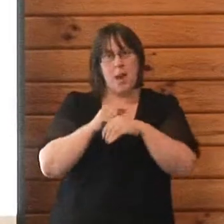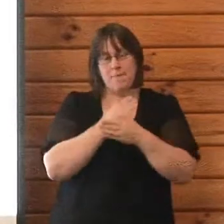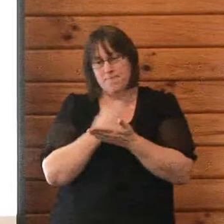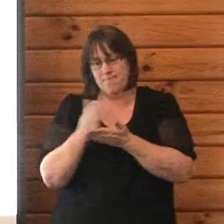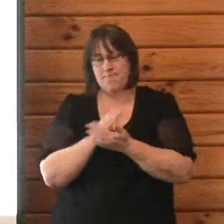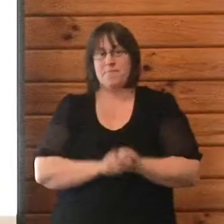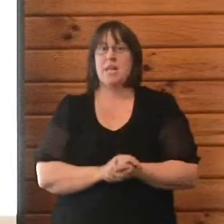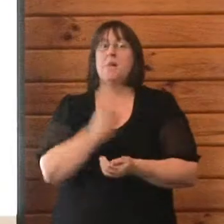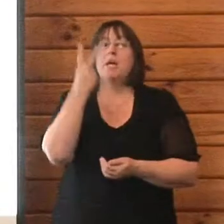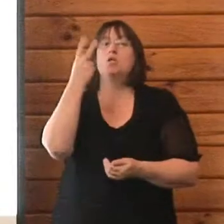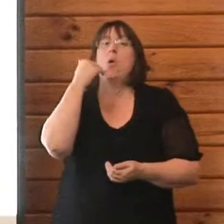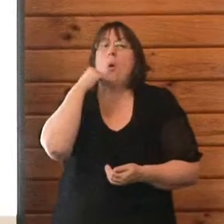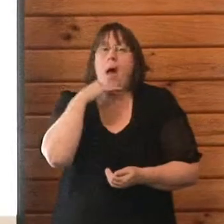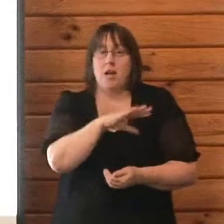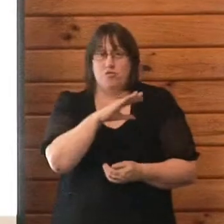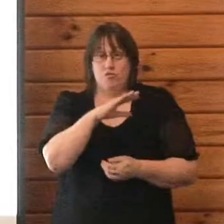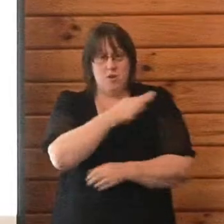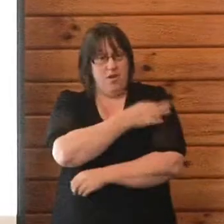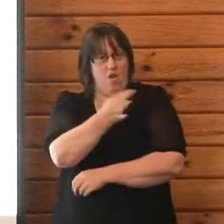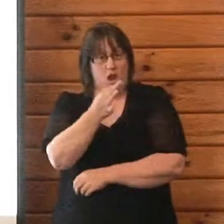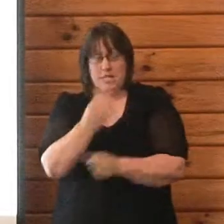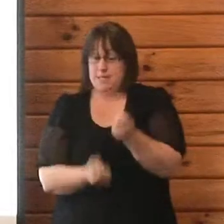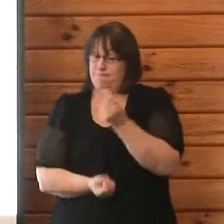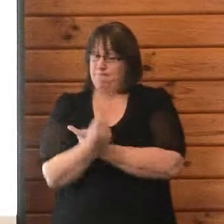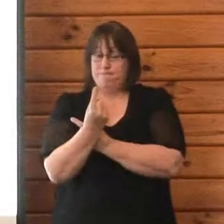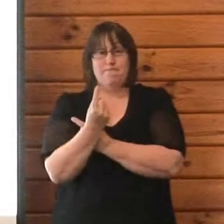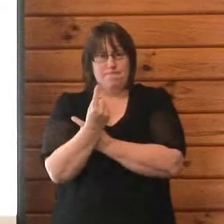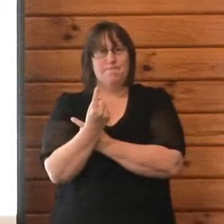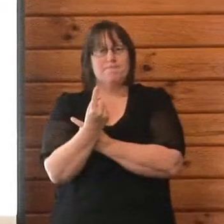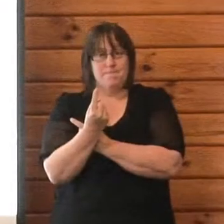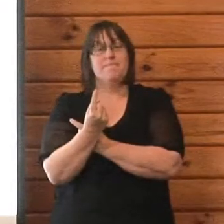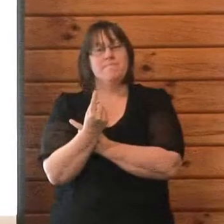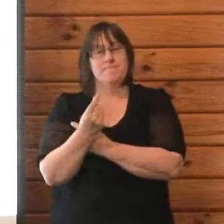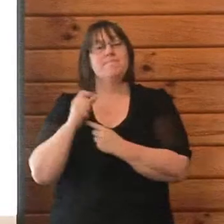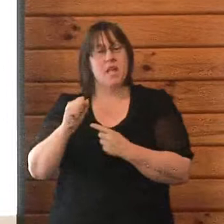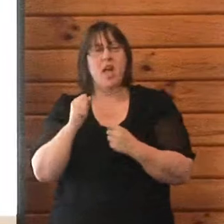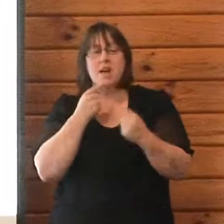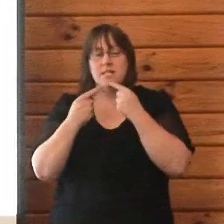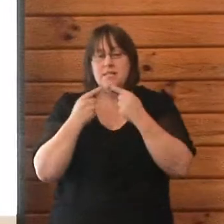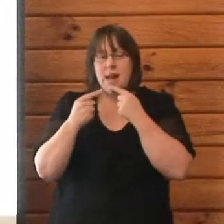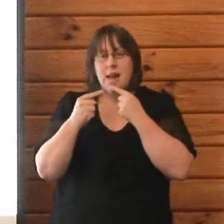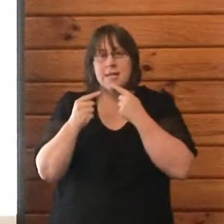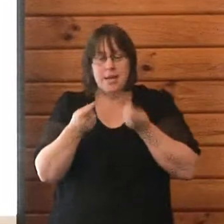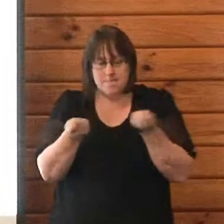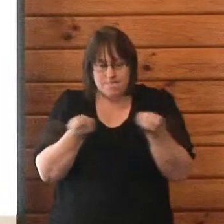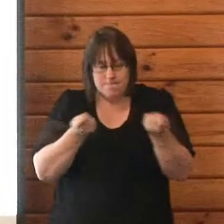volunteers actually did our data management and processing for all our welfare centers and the